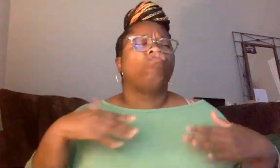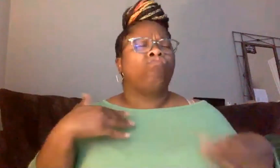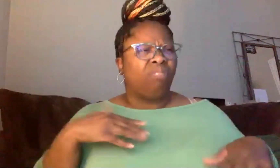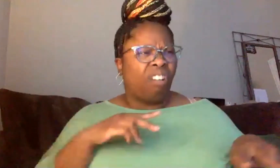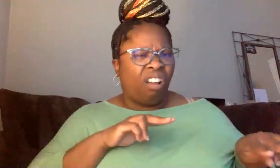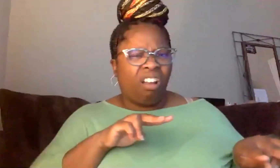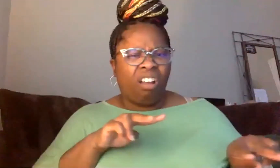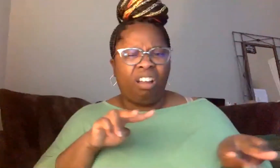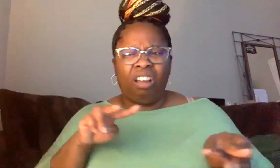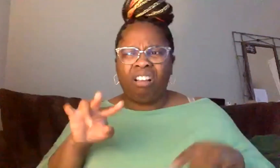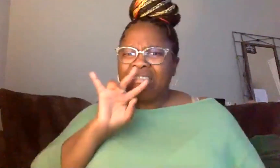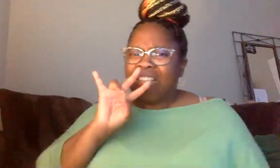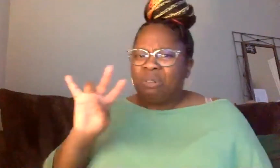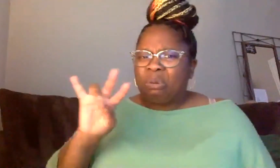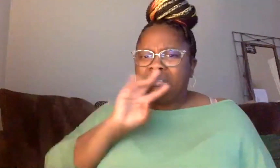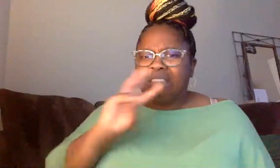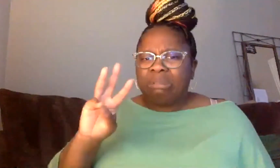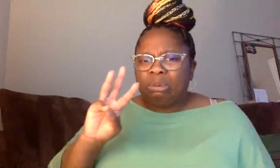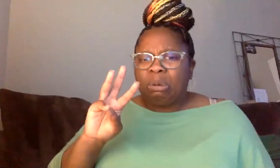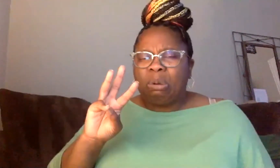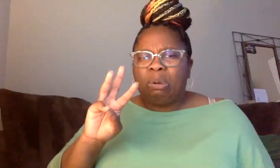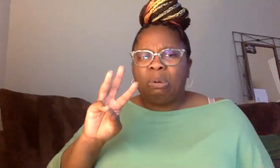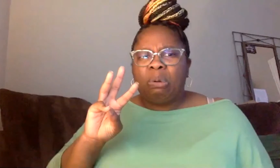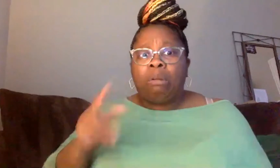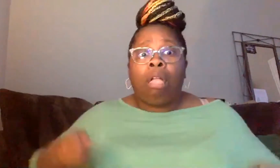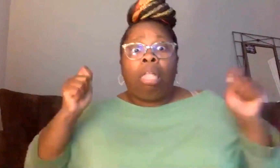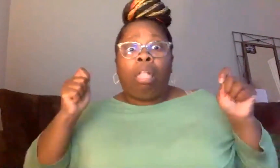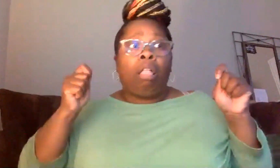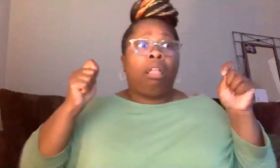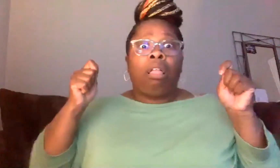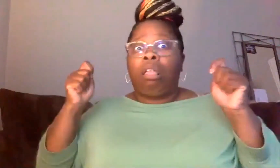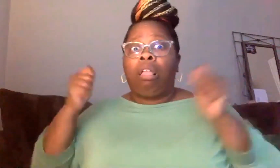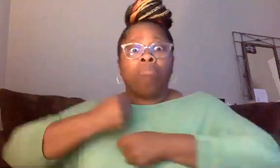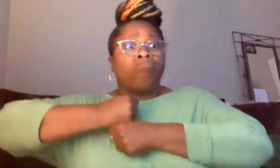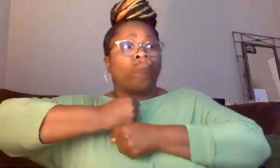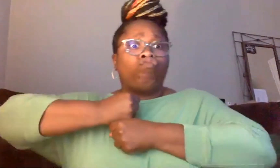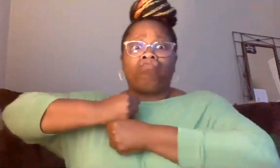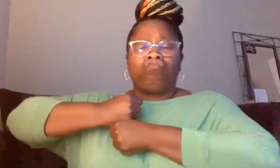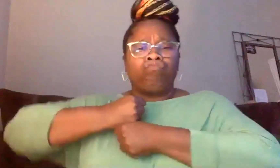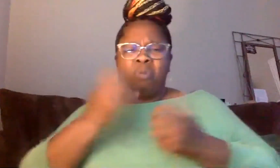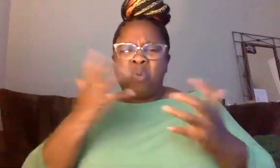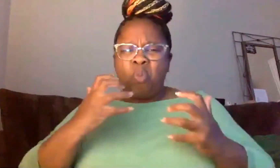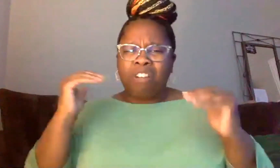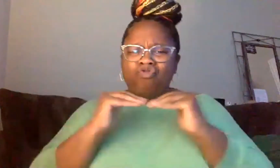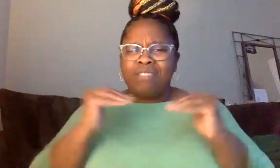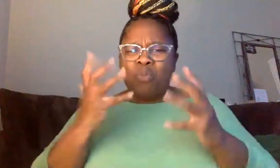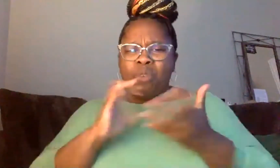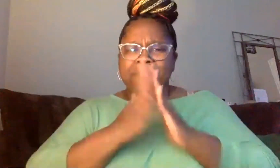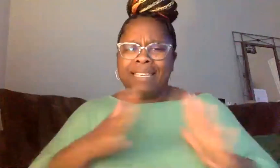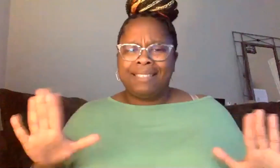seven-year-olds. I'm seeing six-year-olds. I'm seeing them hold signs up saying that we want justice and we want peace. They don't even know what that is yet.